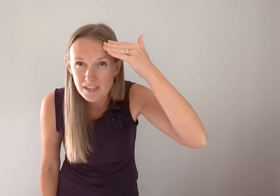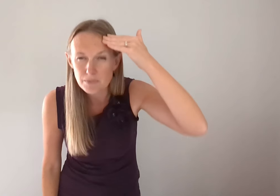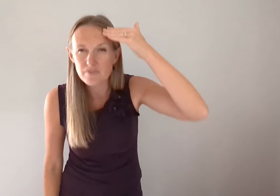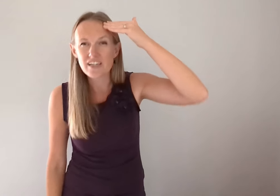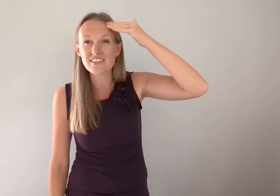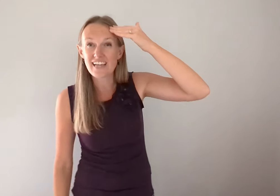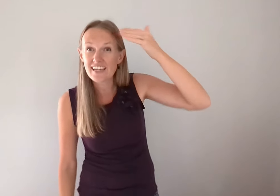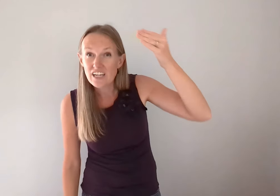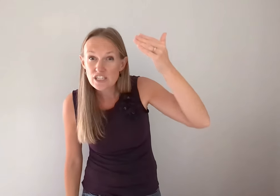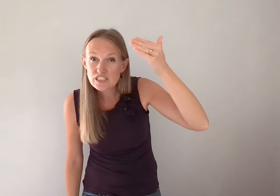multiple fingers. Okay.